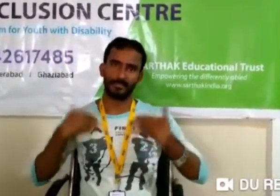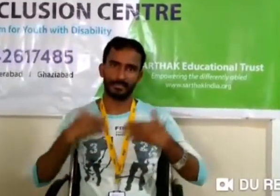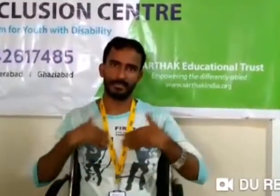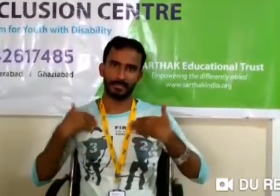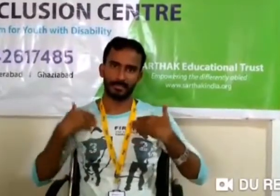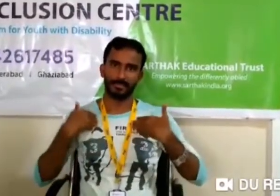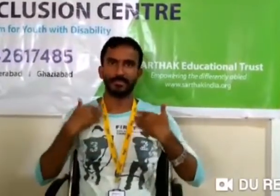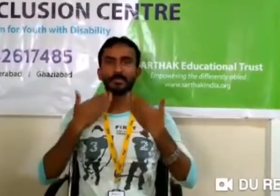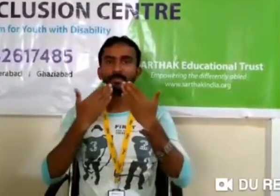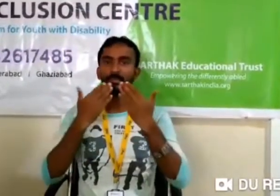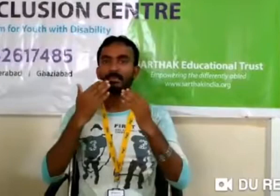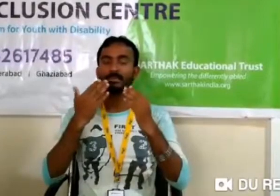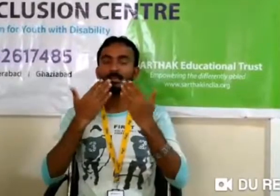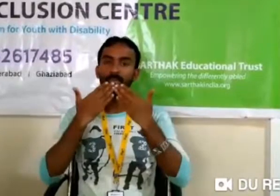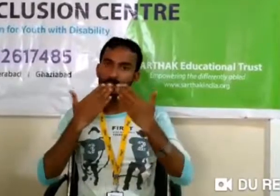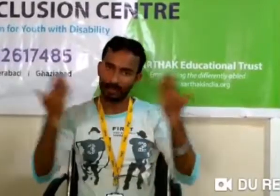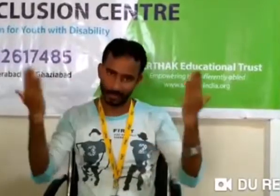My family members are very happy.